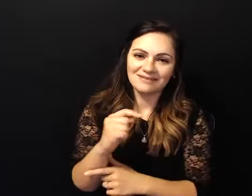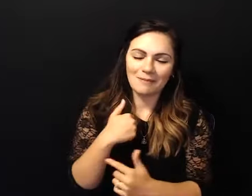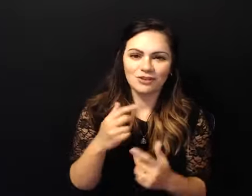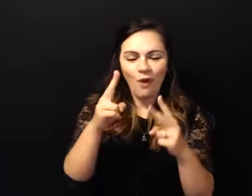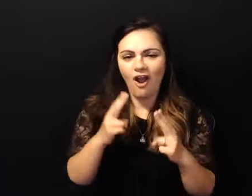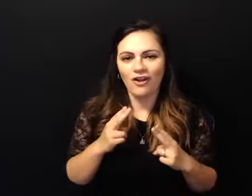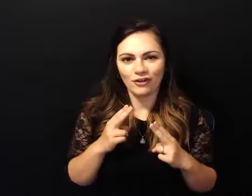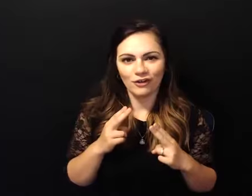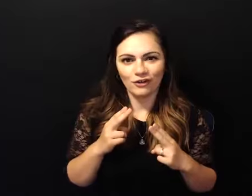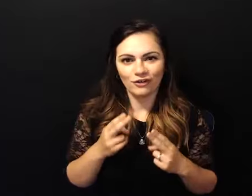time thank you so much